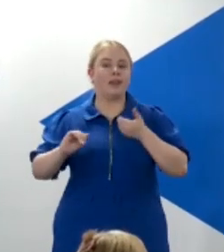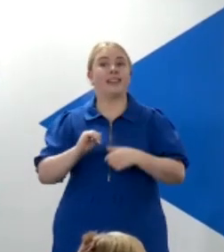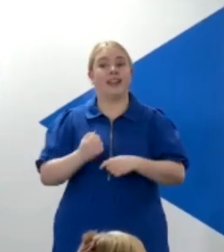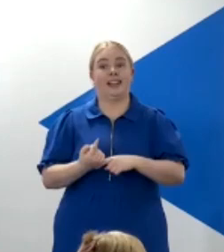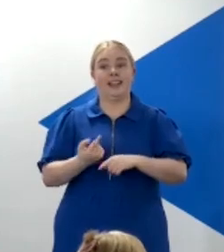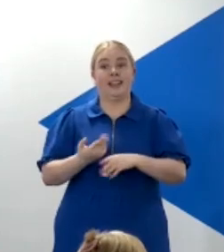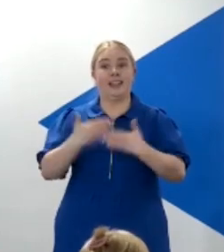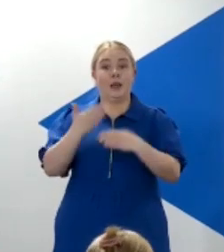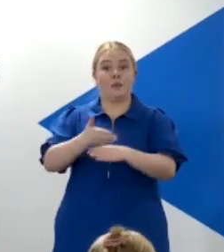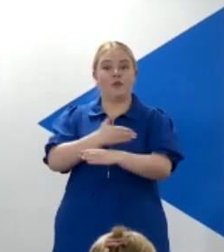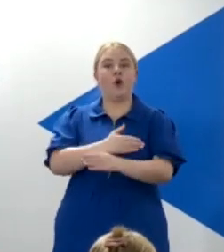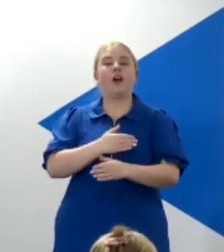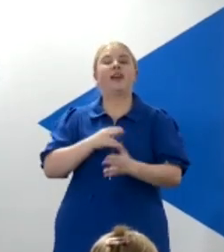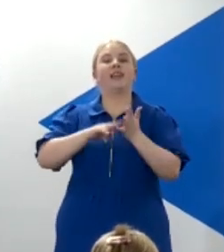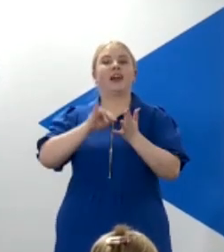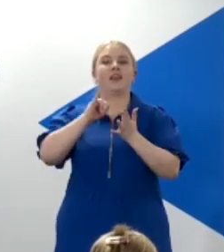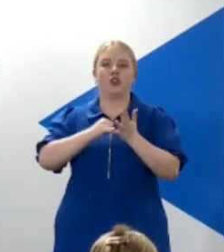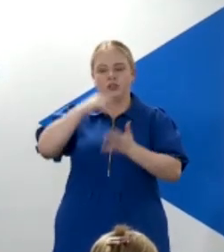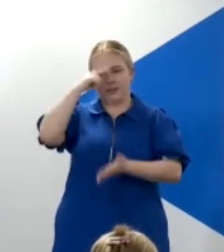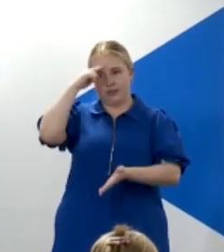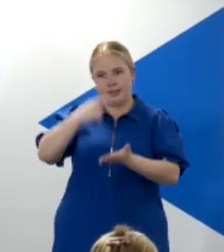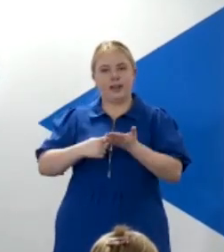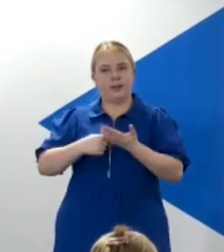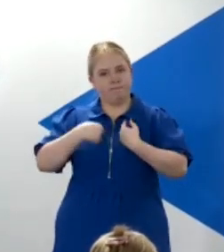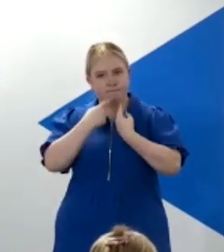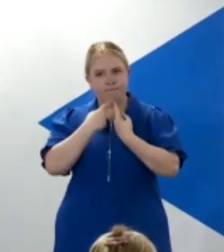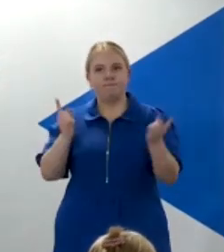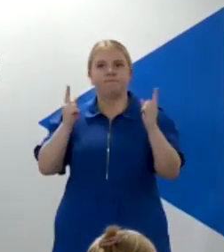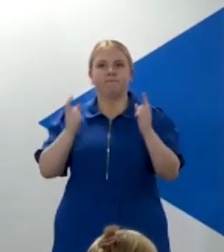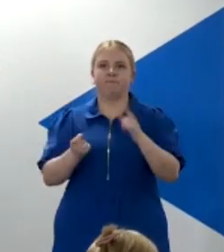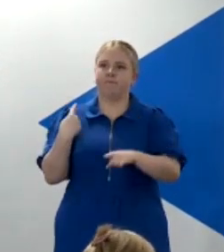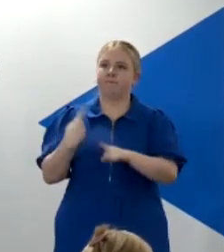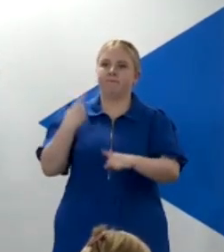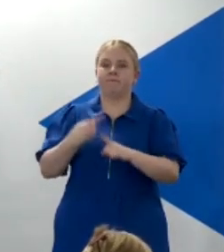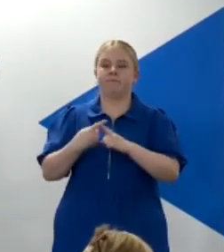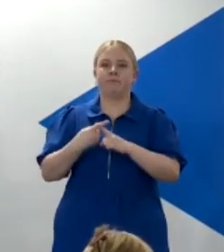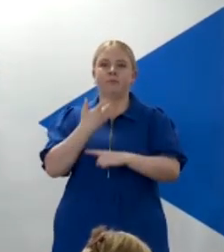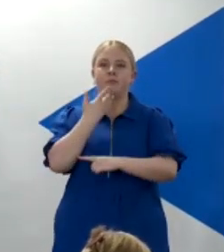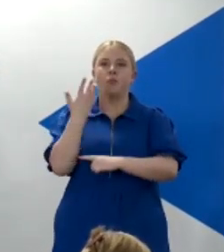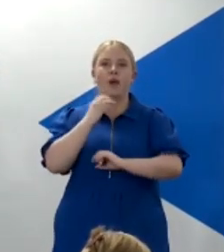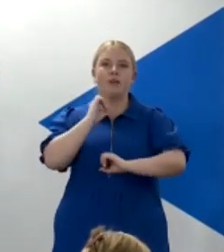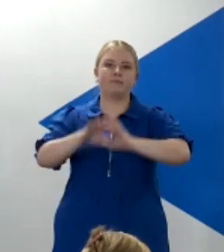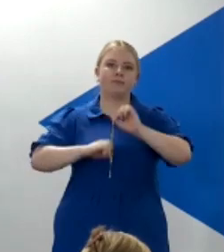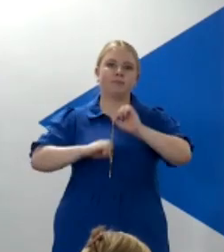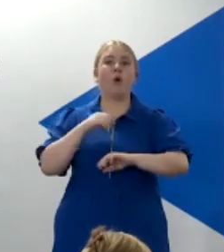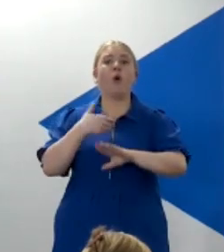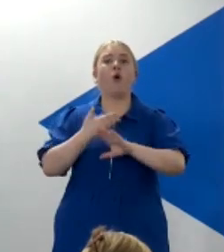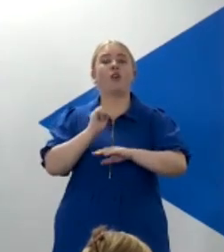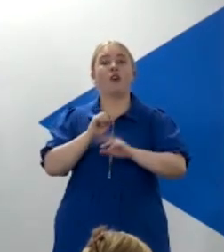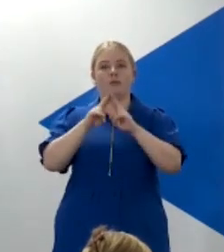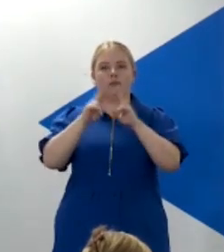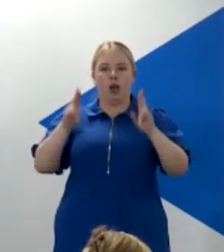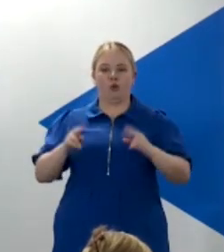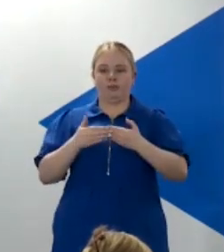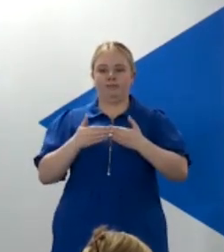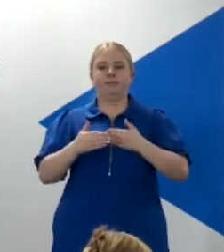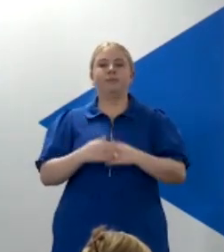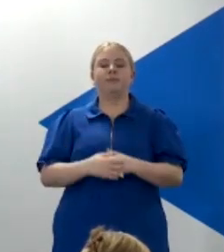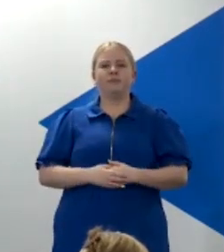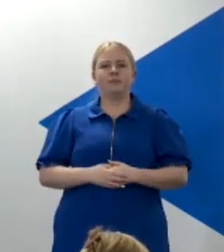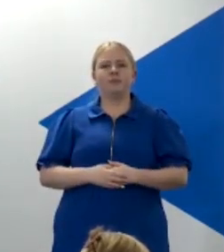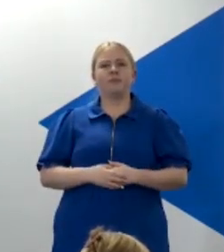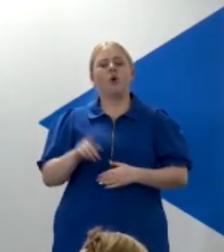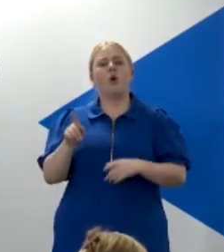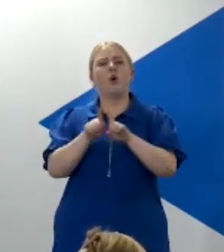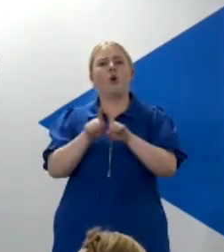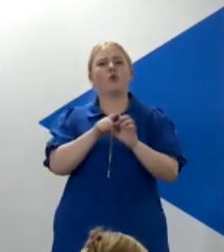Nicola Sturgeon decided to break cover and deliver an impromptu press conference on her driveway. It also coincides with polling showing that since